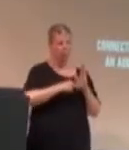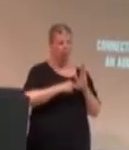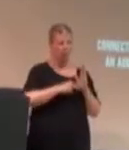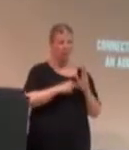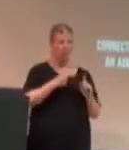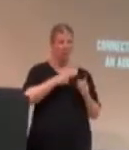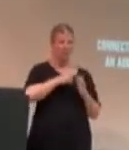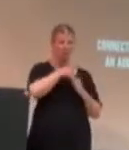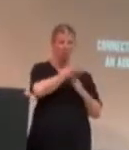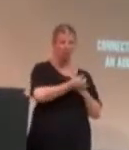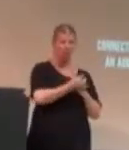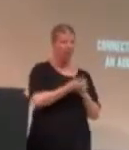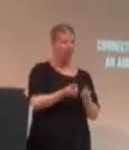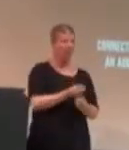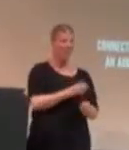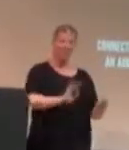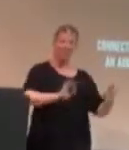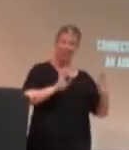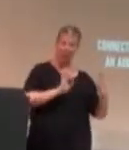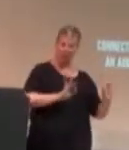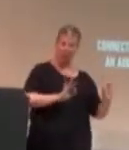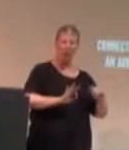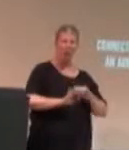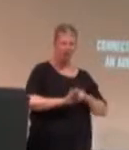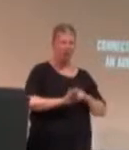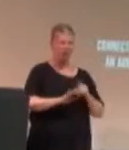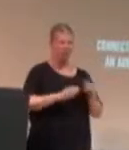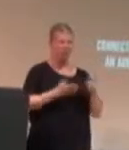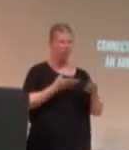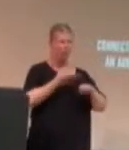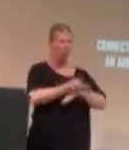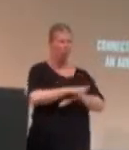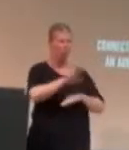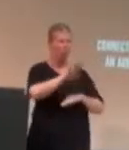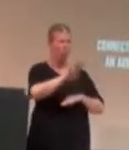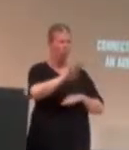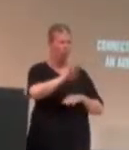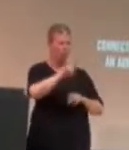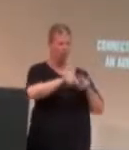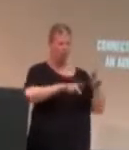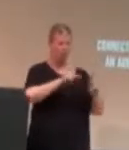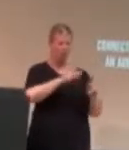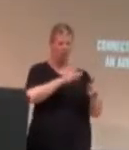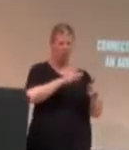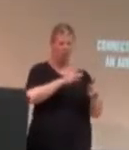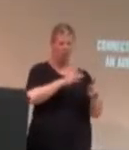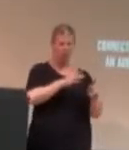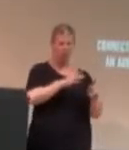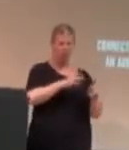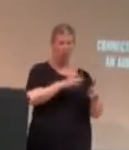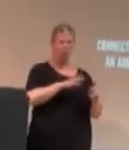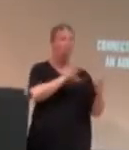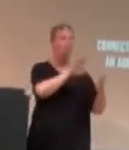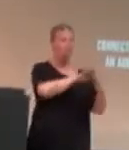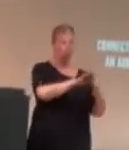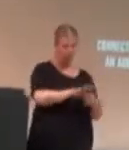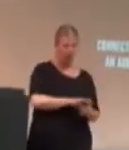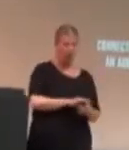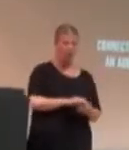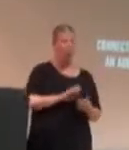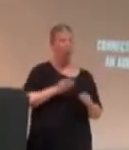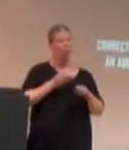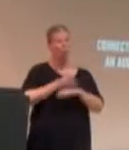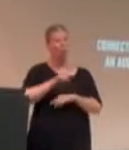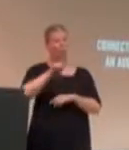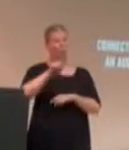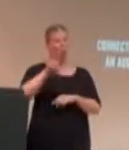A-OK has brought content to more than 400 subscribers, 17,500 viewers, and 130 countries. And if you